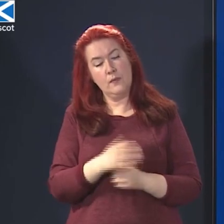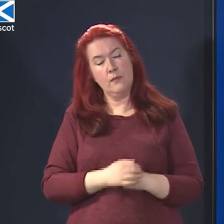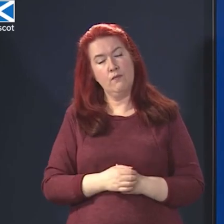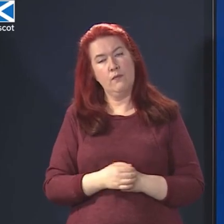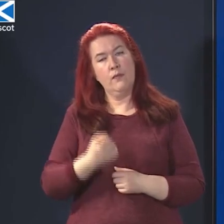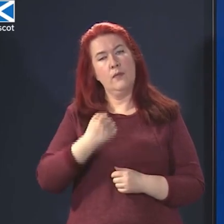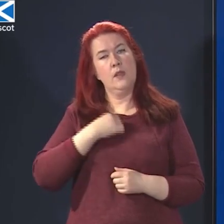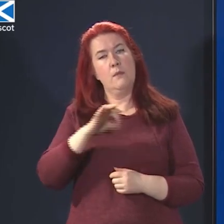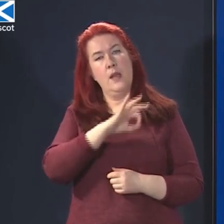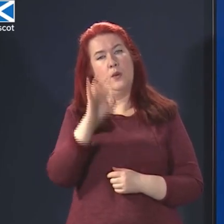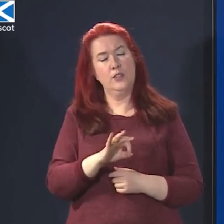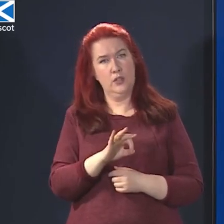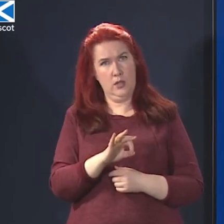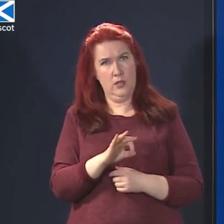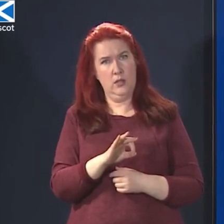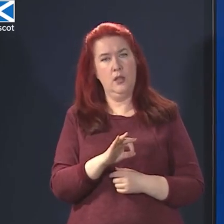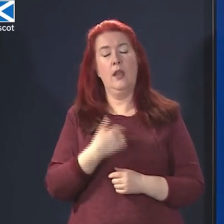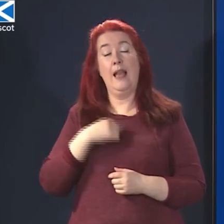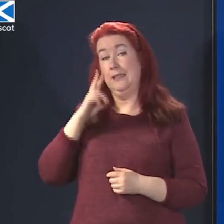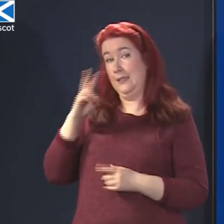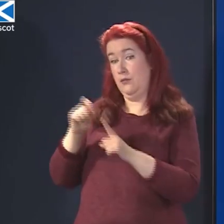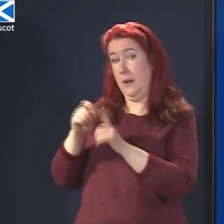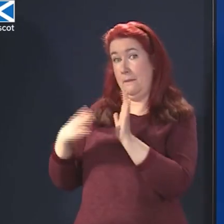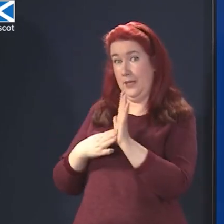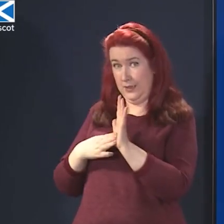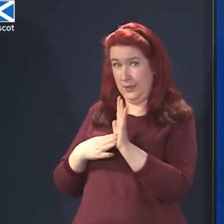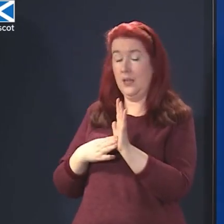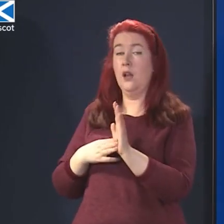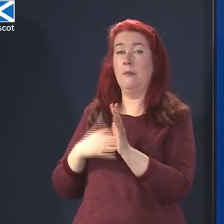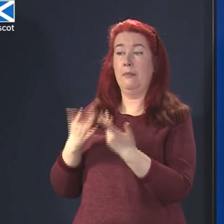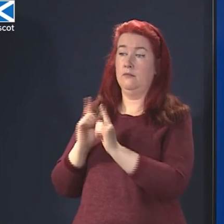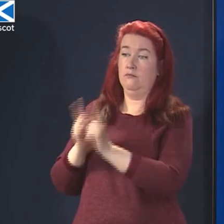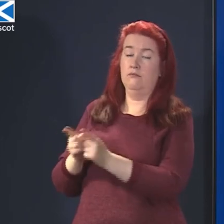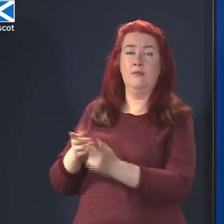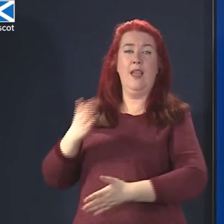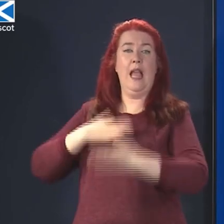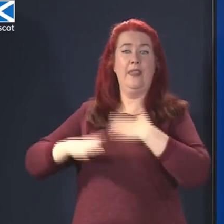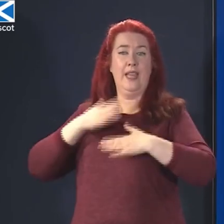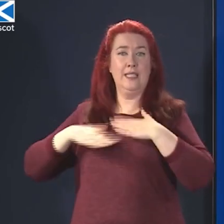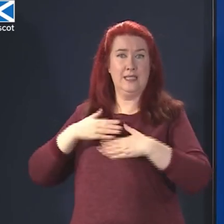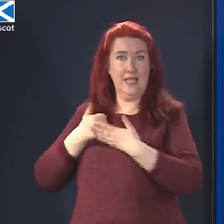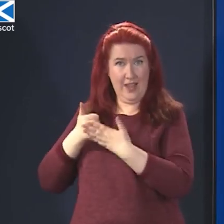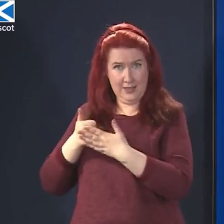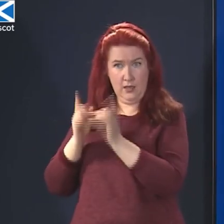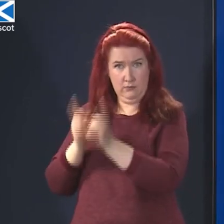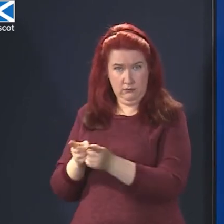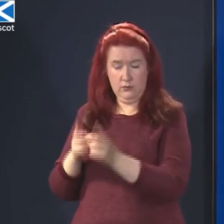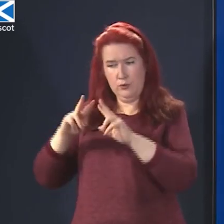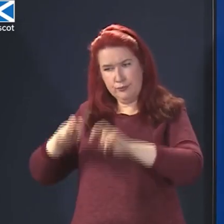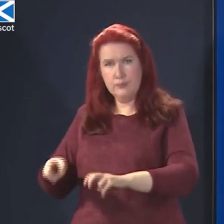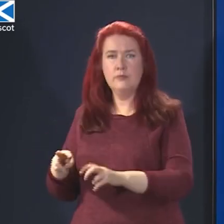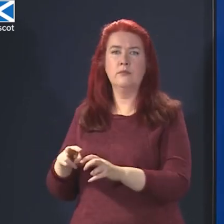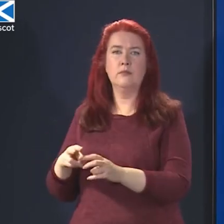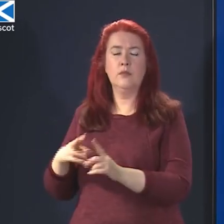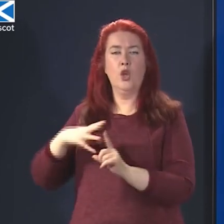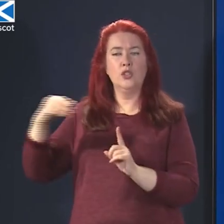My question is about, see the Prime Minister has asked his Independent Ethics Advisor to look into the tax affairs of the Conservative Party Chairman,